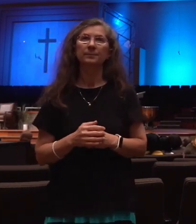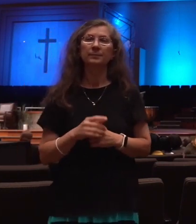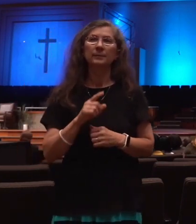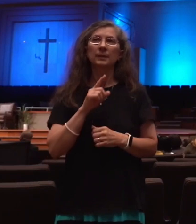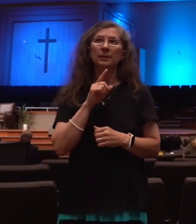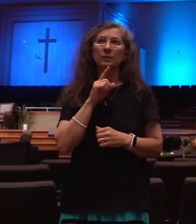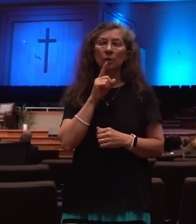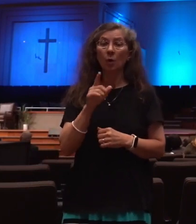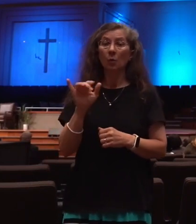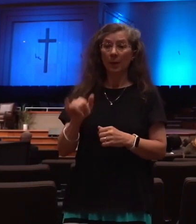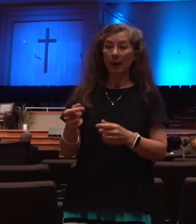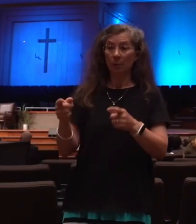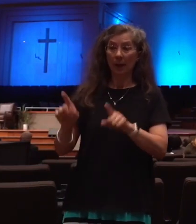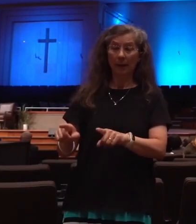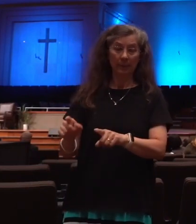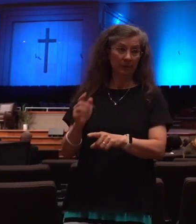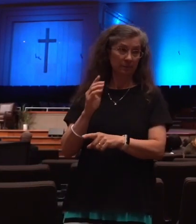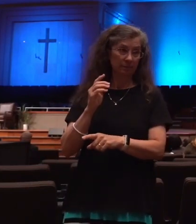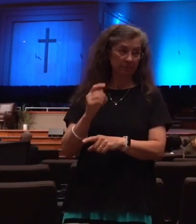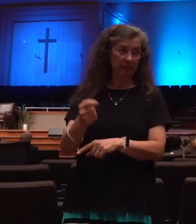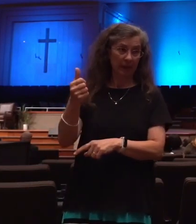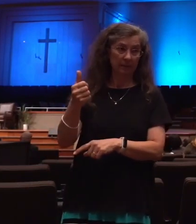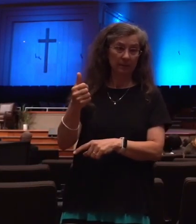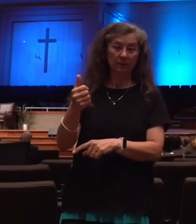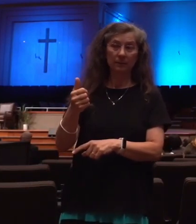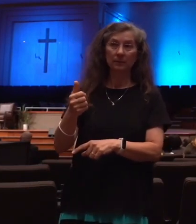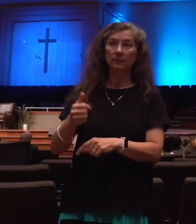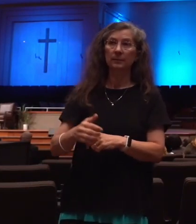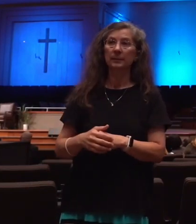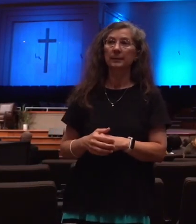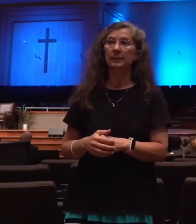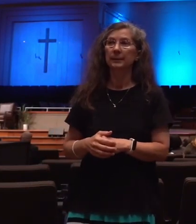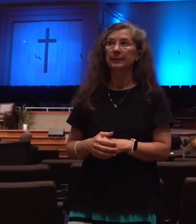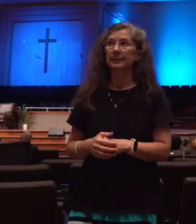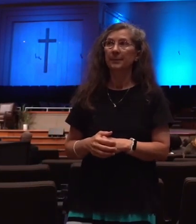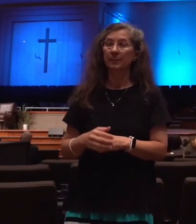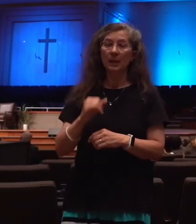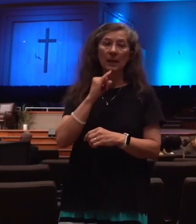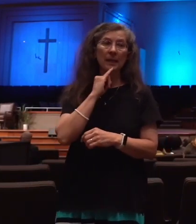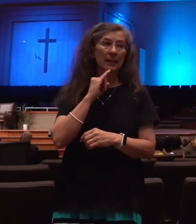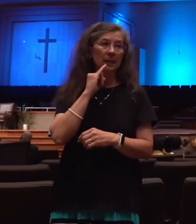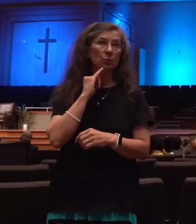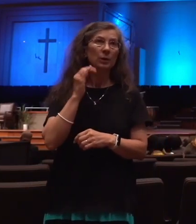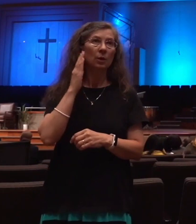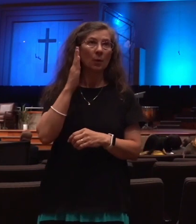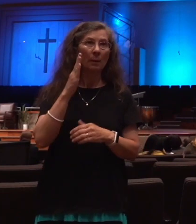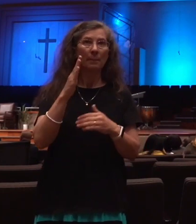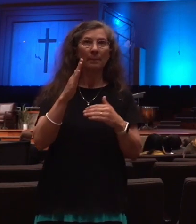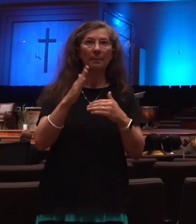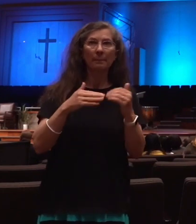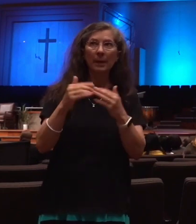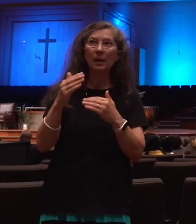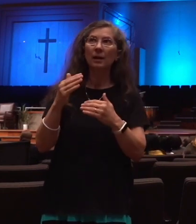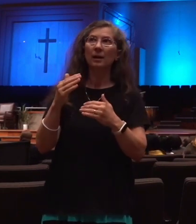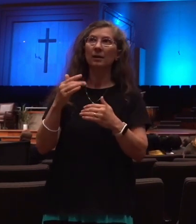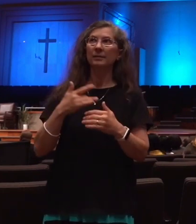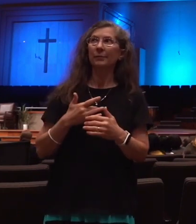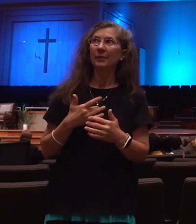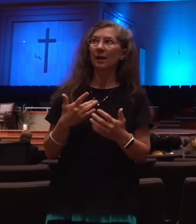happen very quickly. And in that time period, Israel will feel like, wow, you know, we are, you know, we